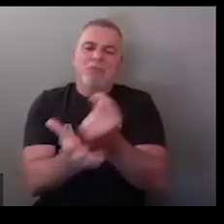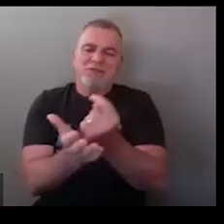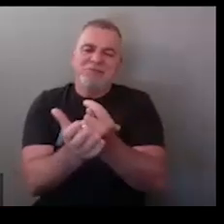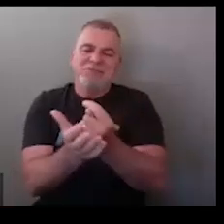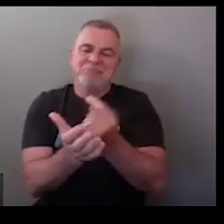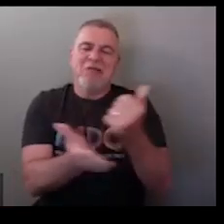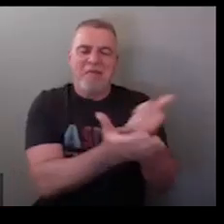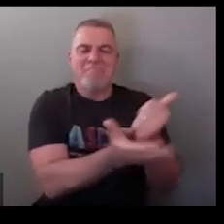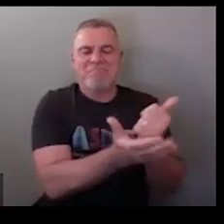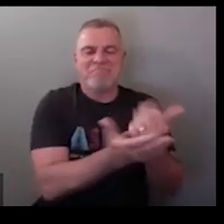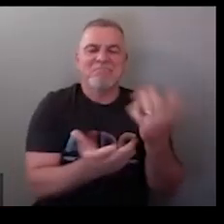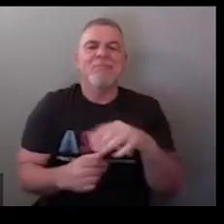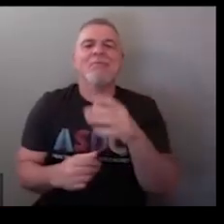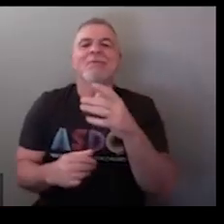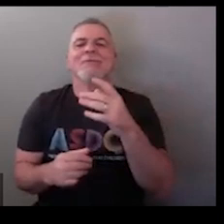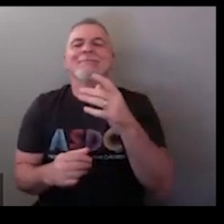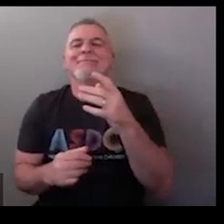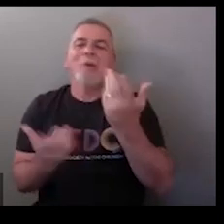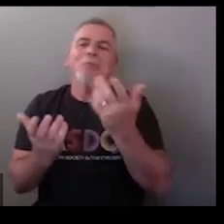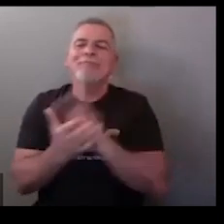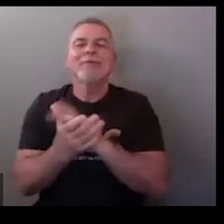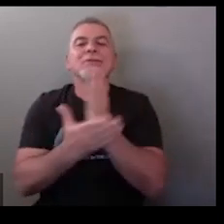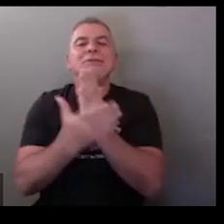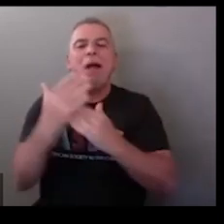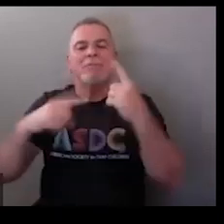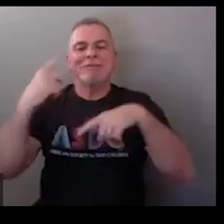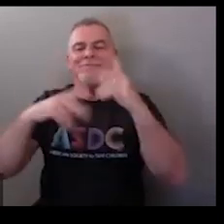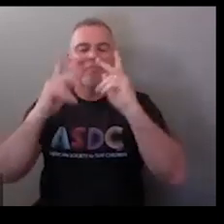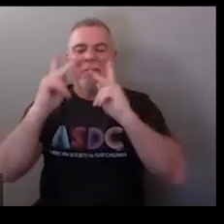so therapy is sometimes done with a T initialized